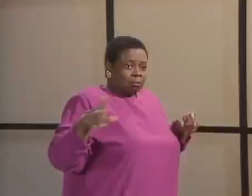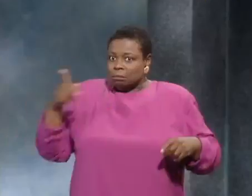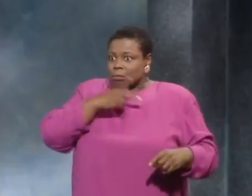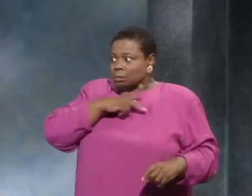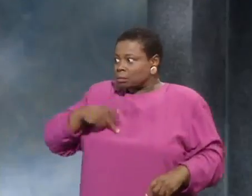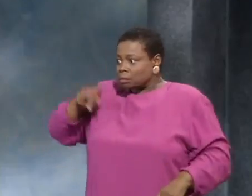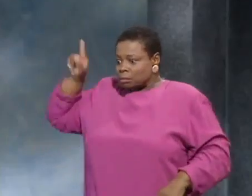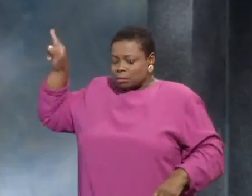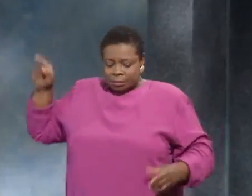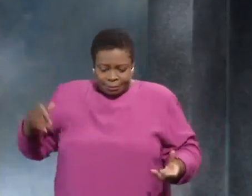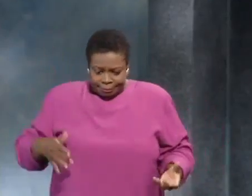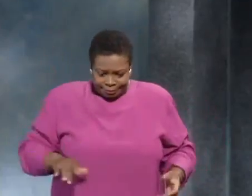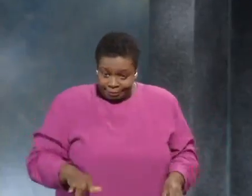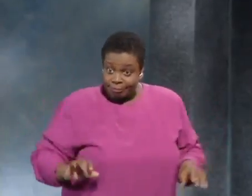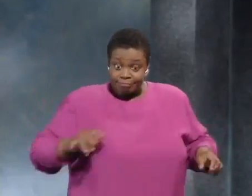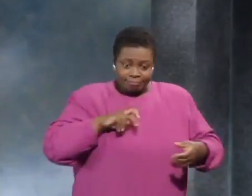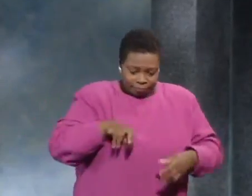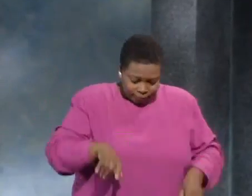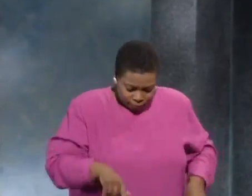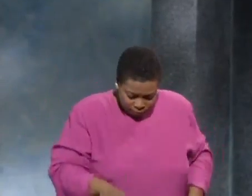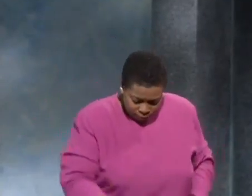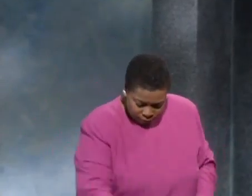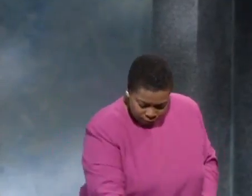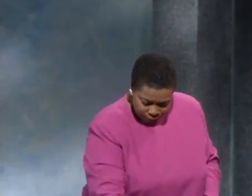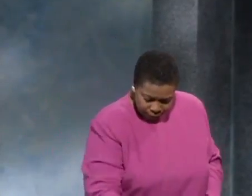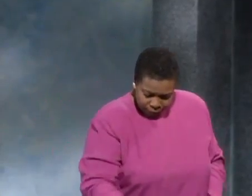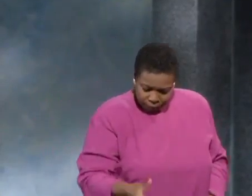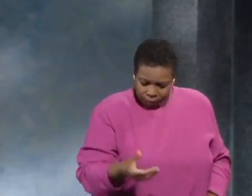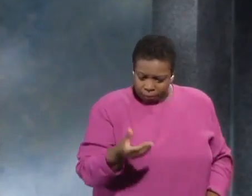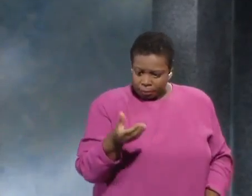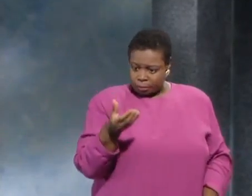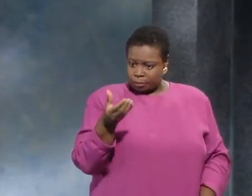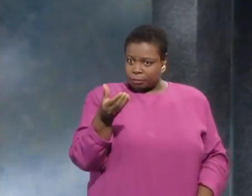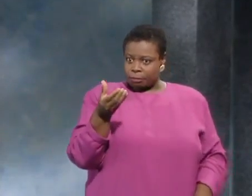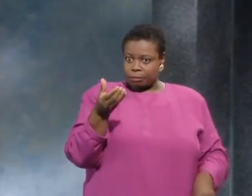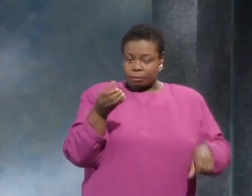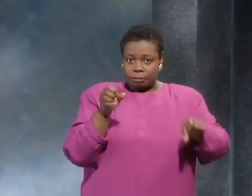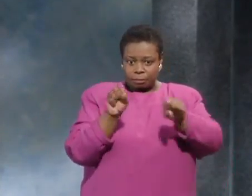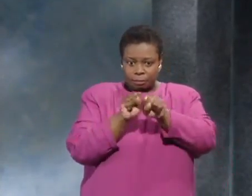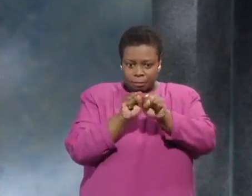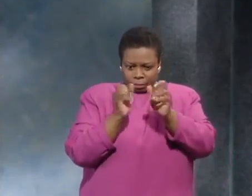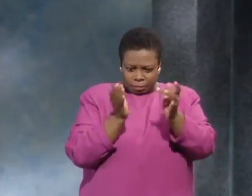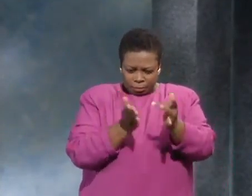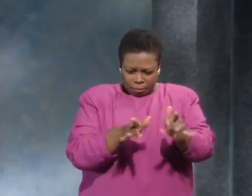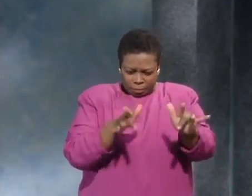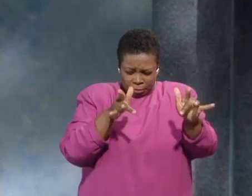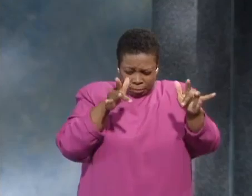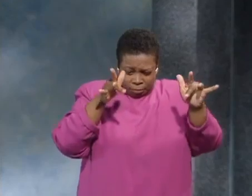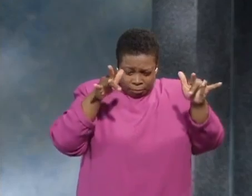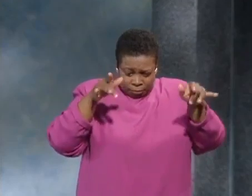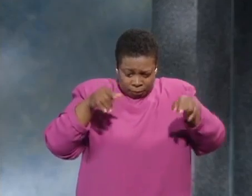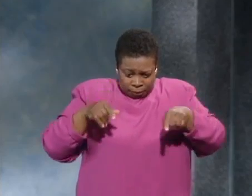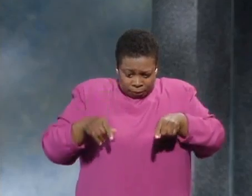The prince went down the stairs and found the slipper, the beautiful slipper.